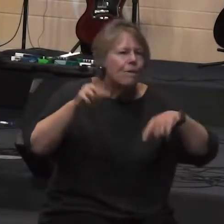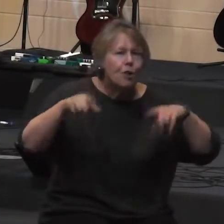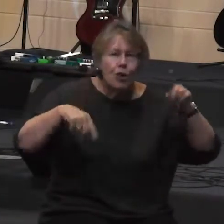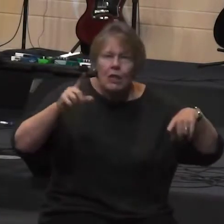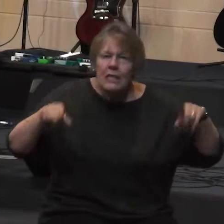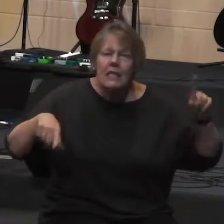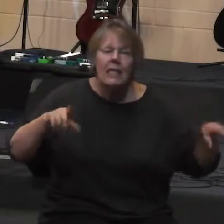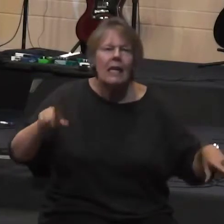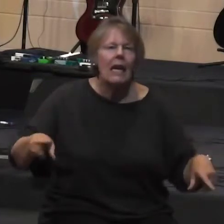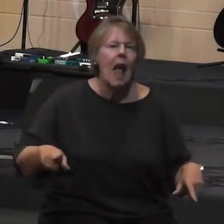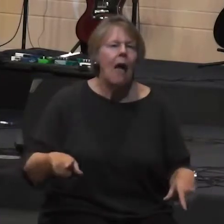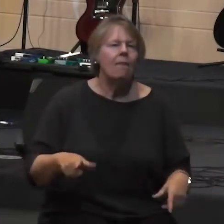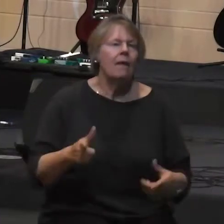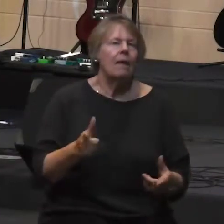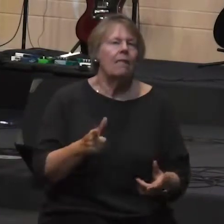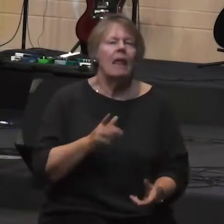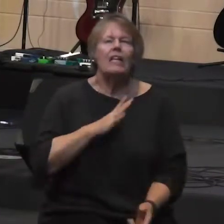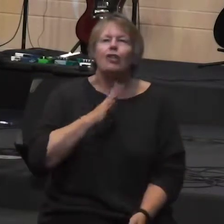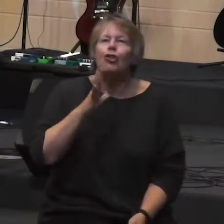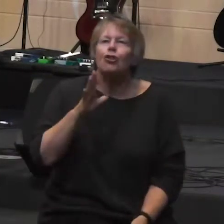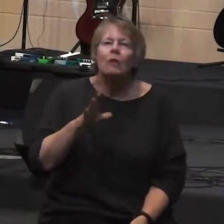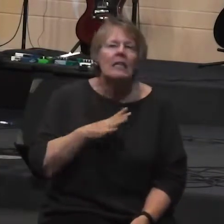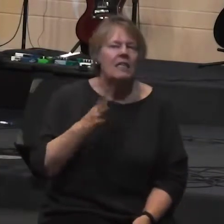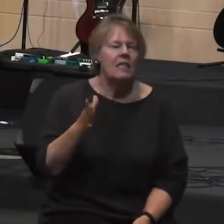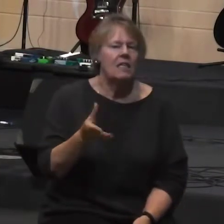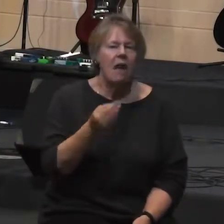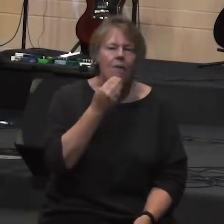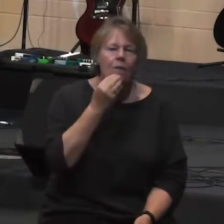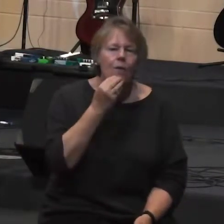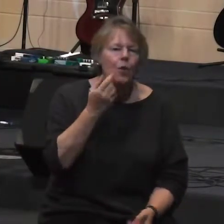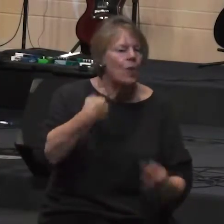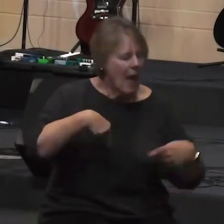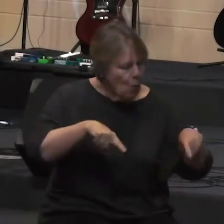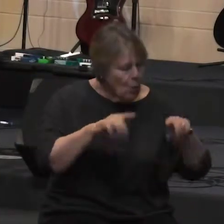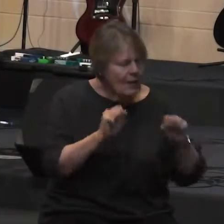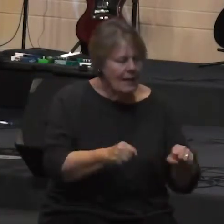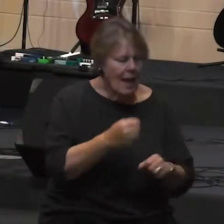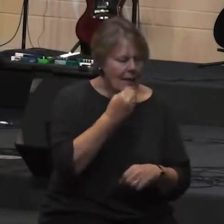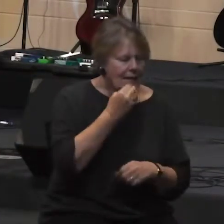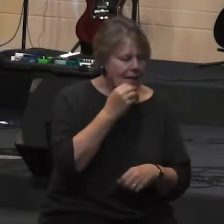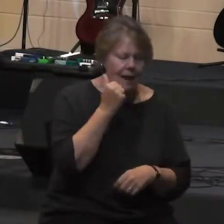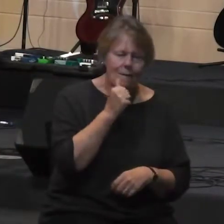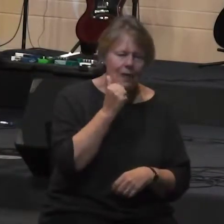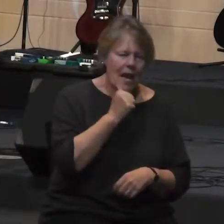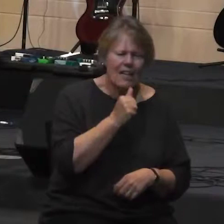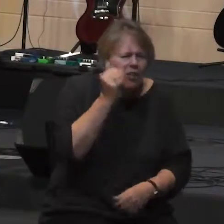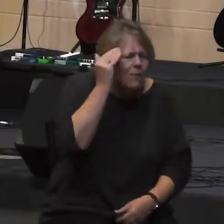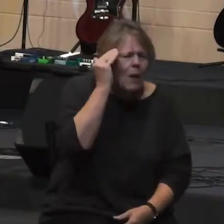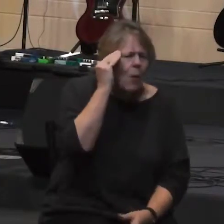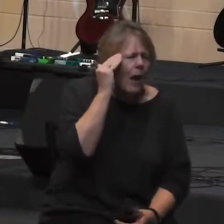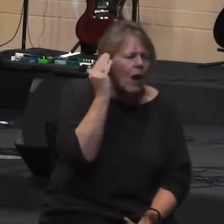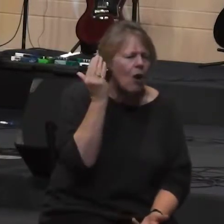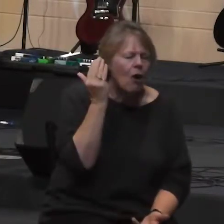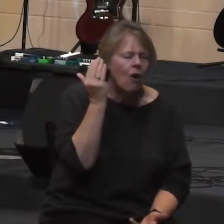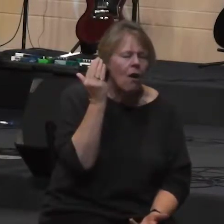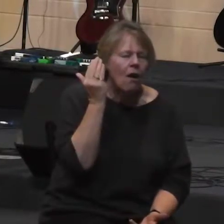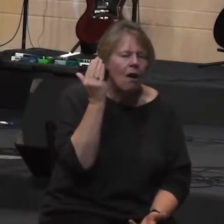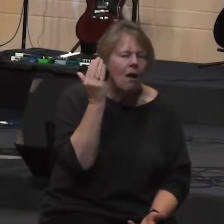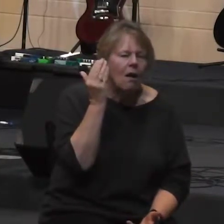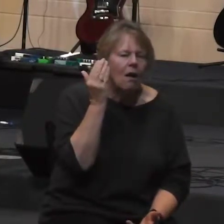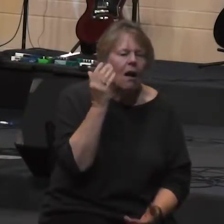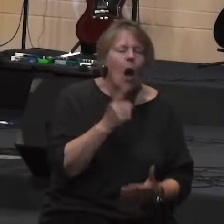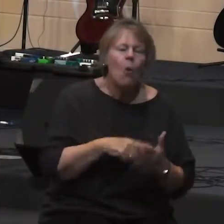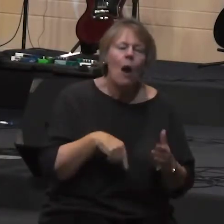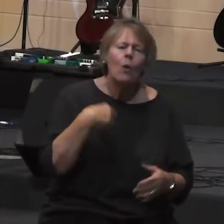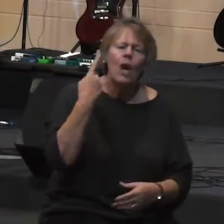we all most likely get to eat every day just be aware of it just notice it what would it look like to notice